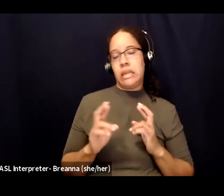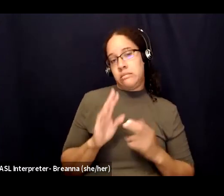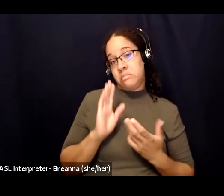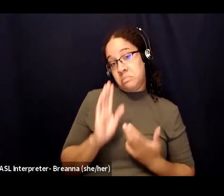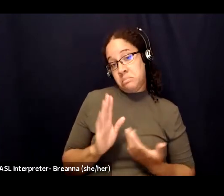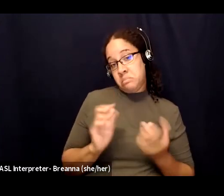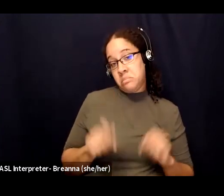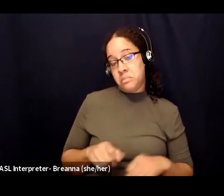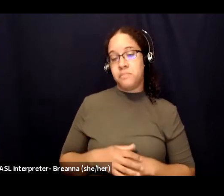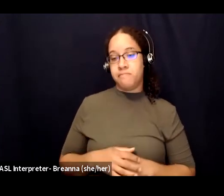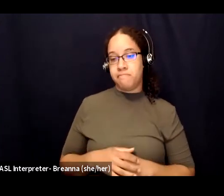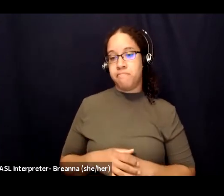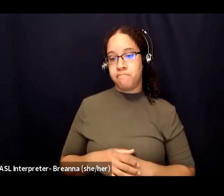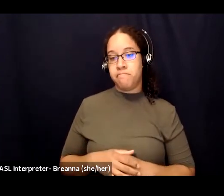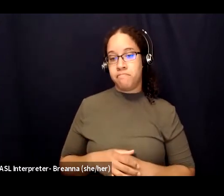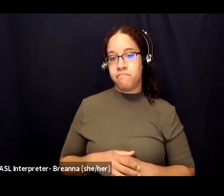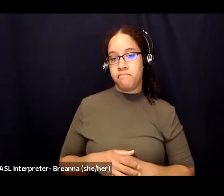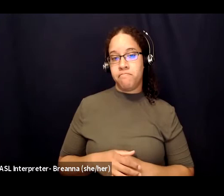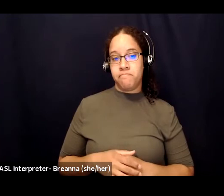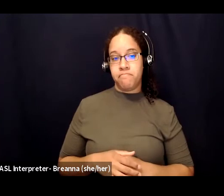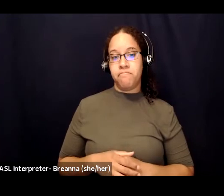that's the note that i feel comfortable now i feel